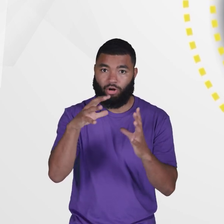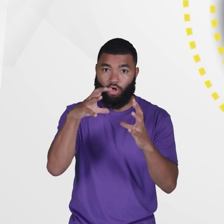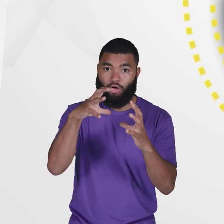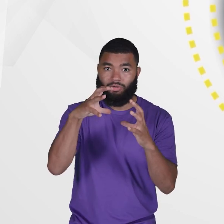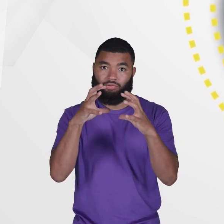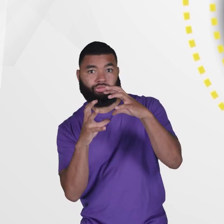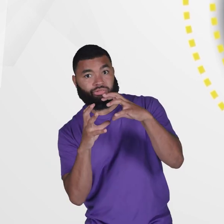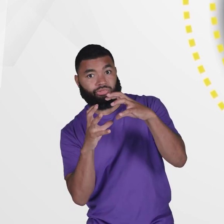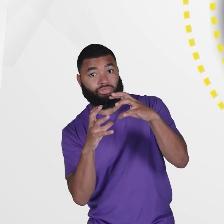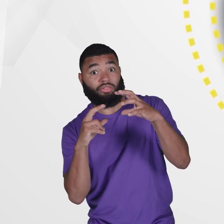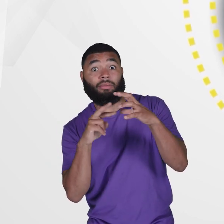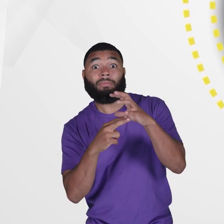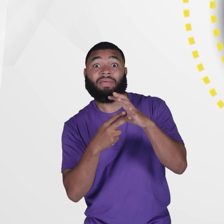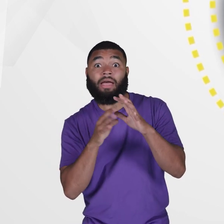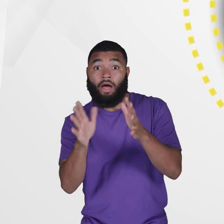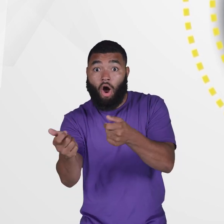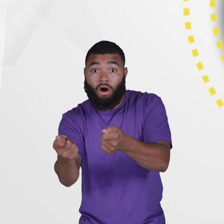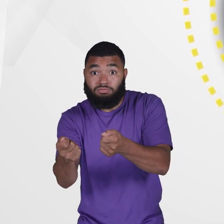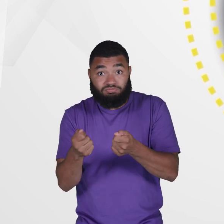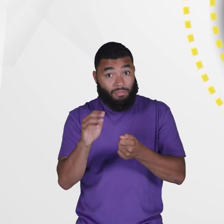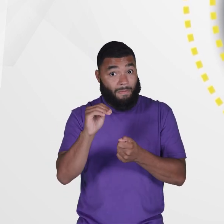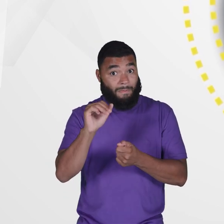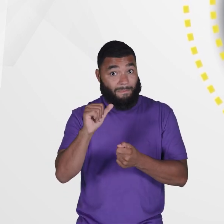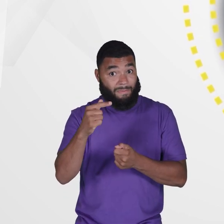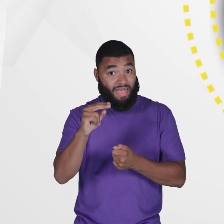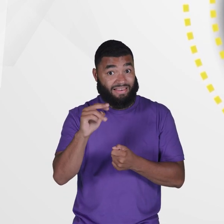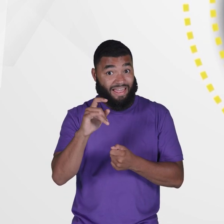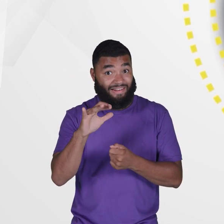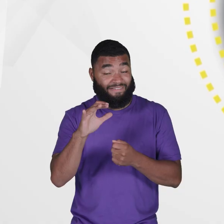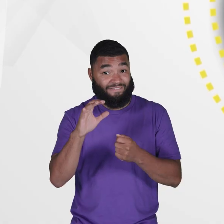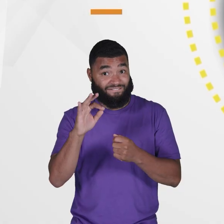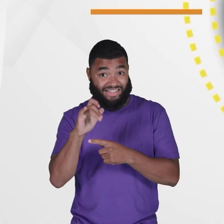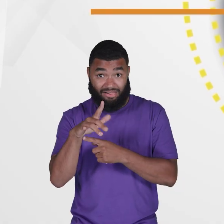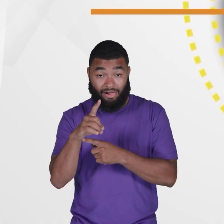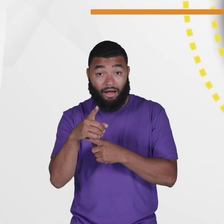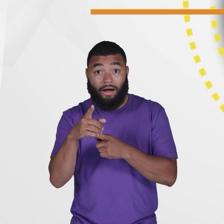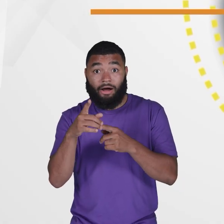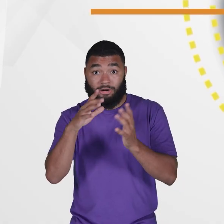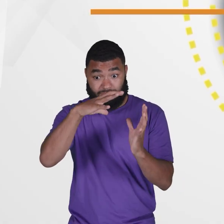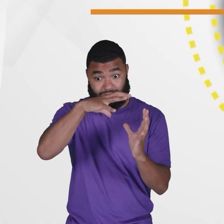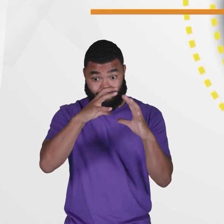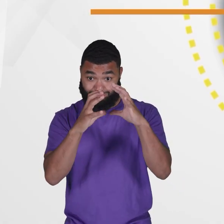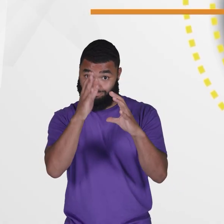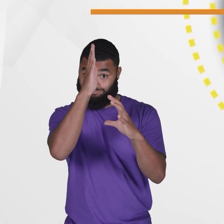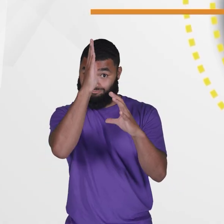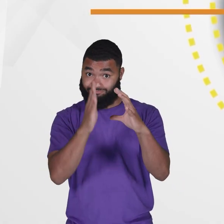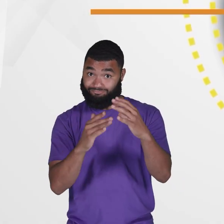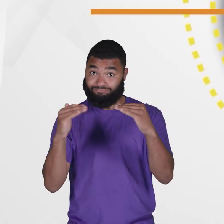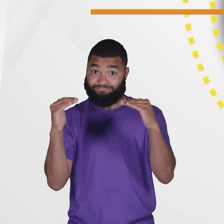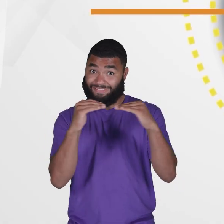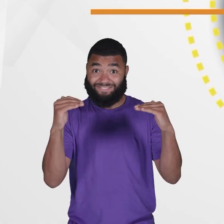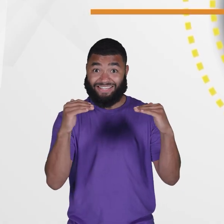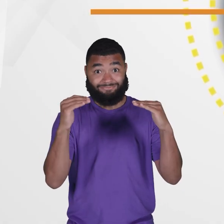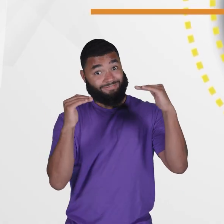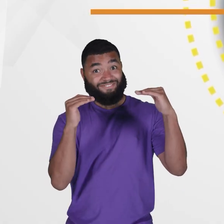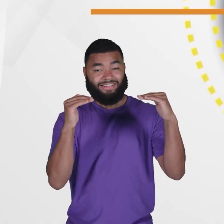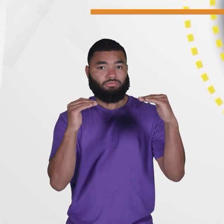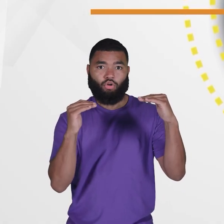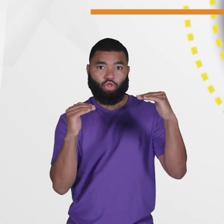This means that Neptune's magnetic field does not line up with the planet's center. Instead, the field is uneven and kind of